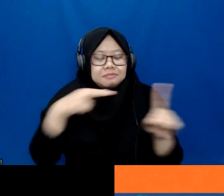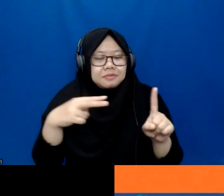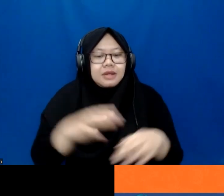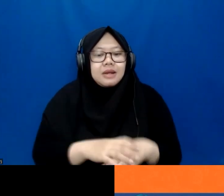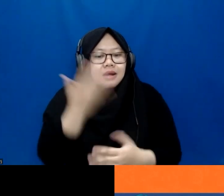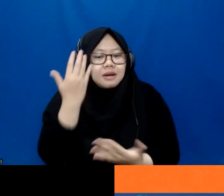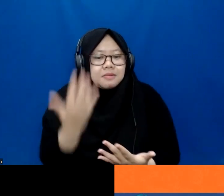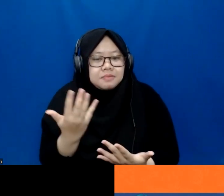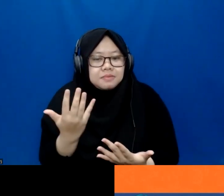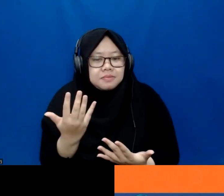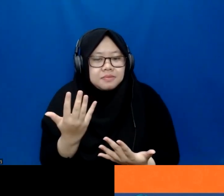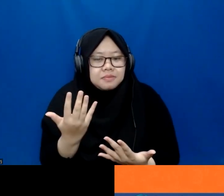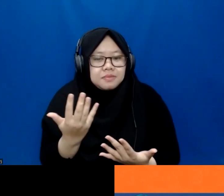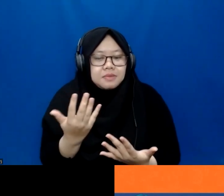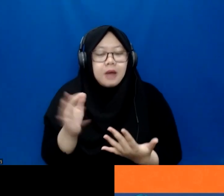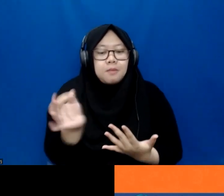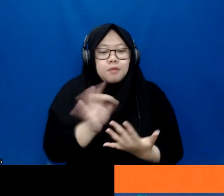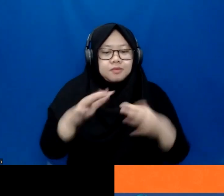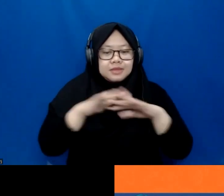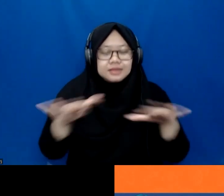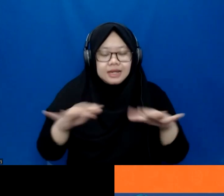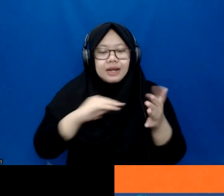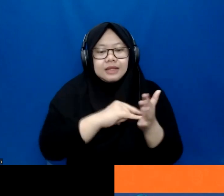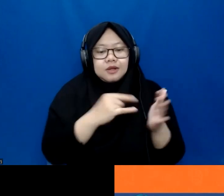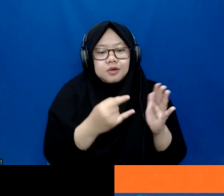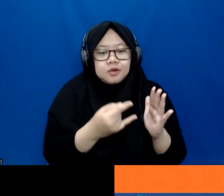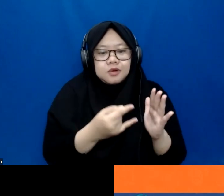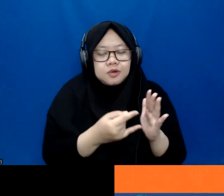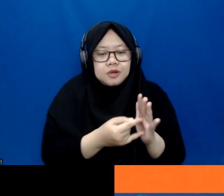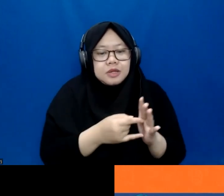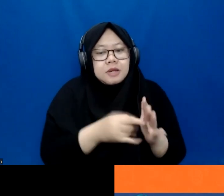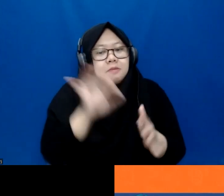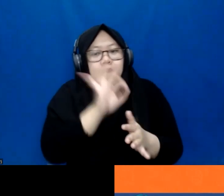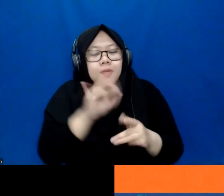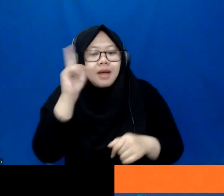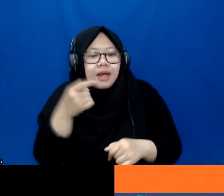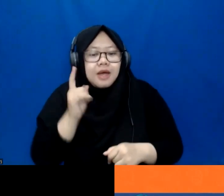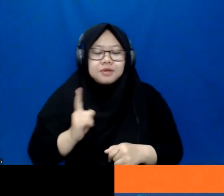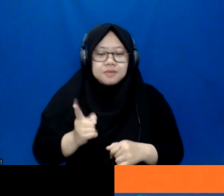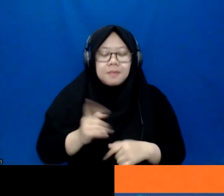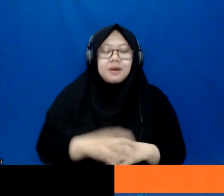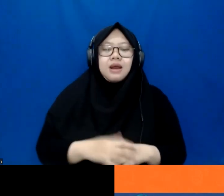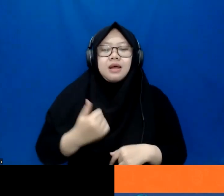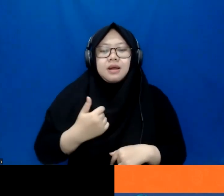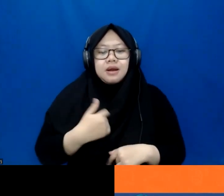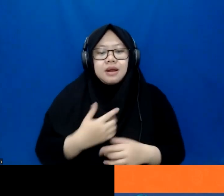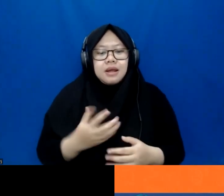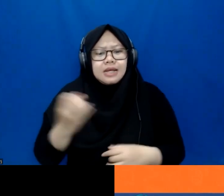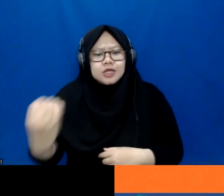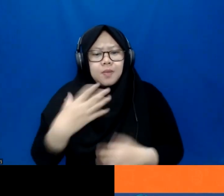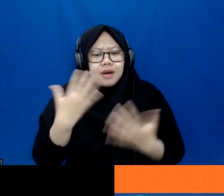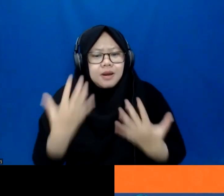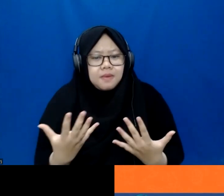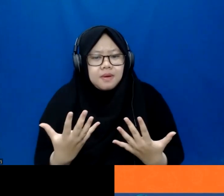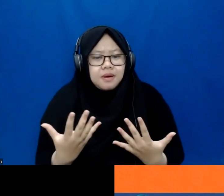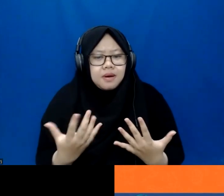why it's not being not being done. know, all the technology is there. Why are they still not using this technology? And I think the answer, the two